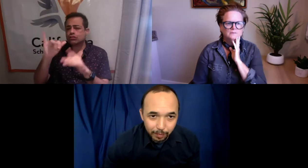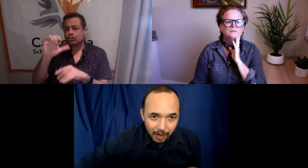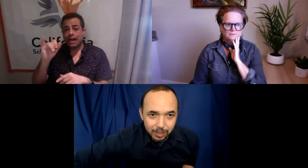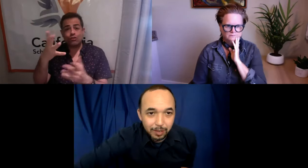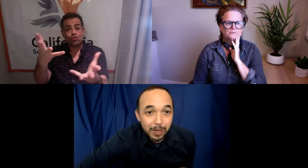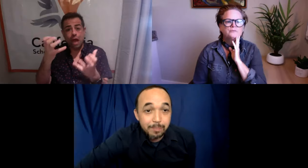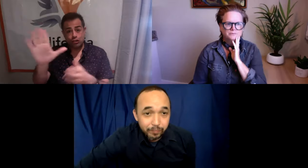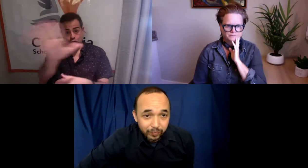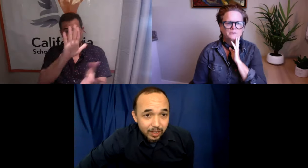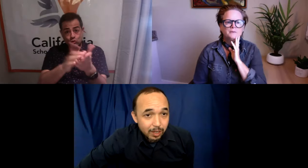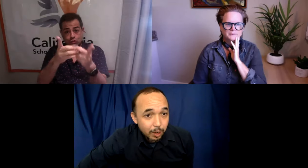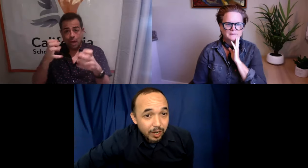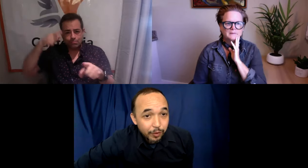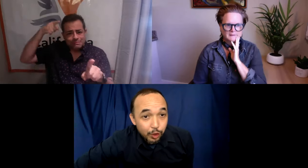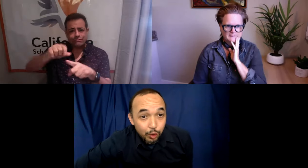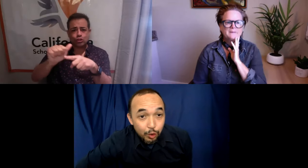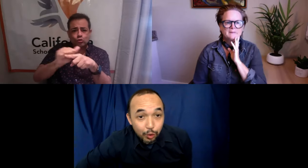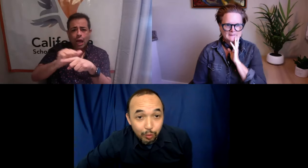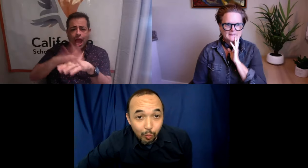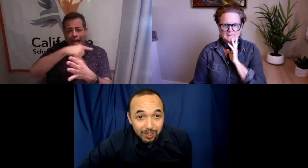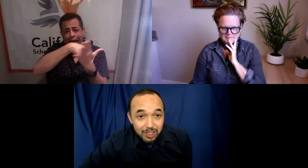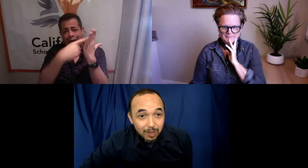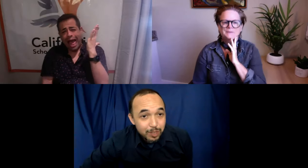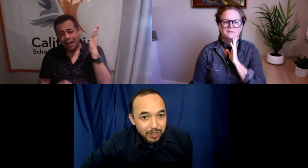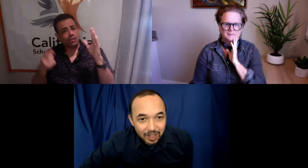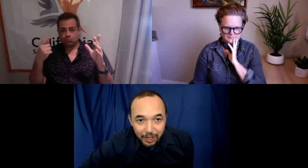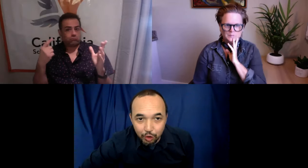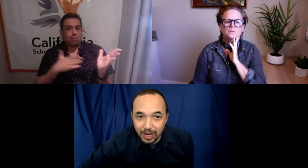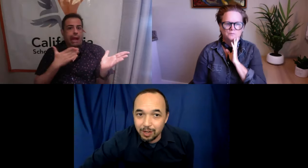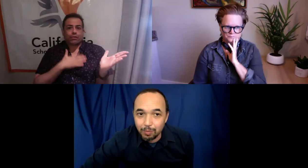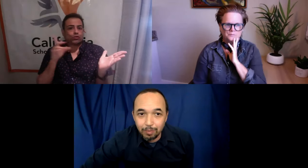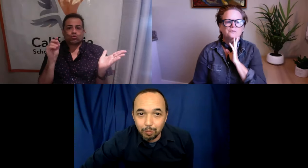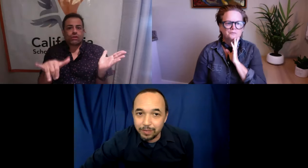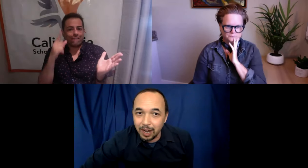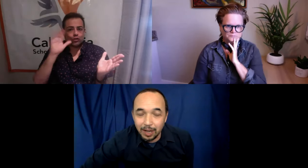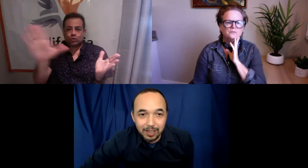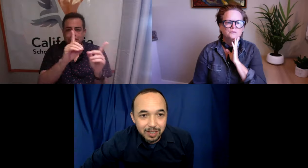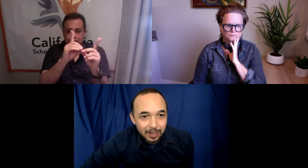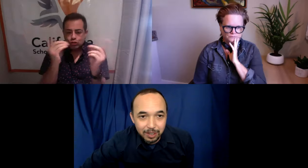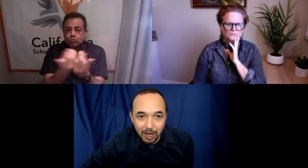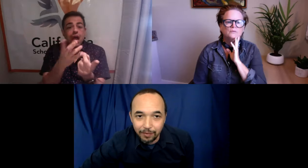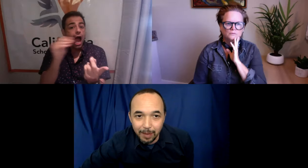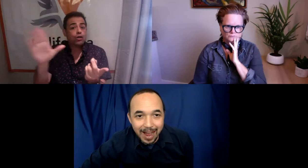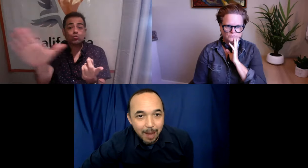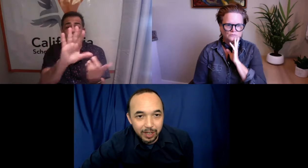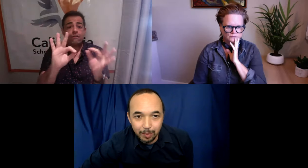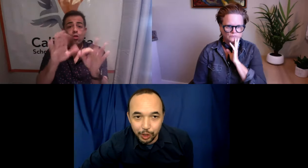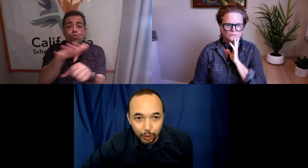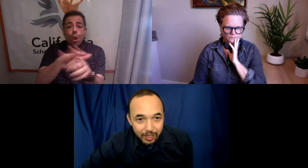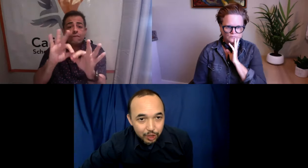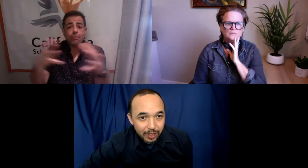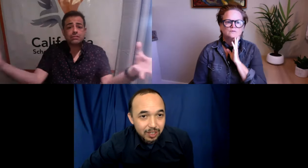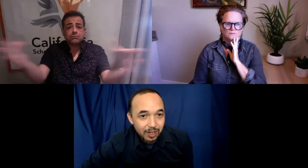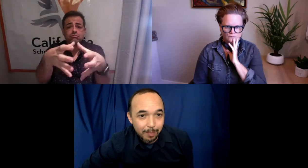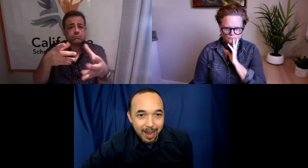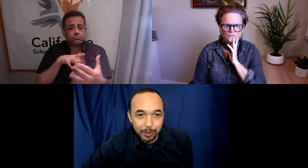down with COVID, obviously. But, you know, if you want some specific training, we've got a ton of stuff. I'm happy to come to